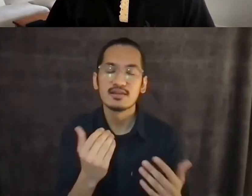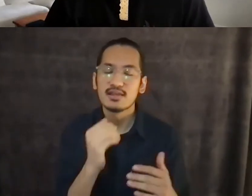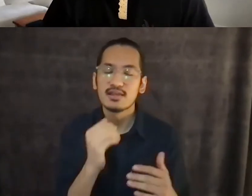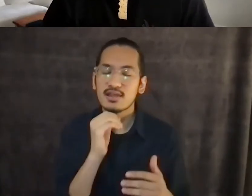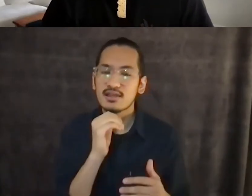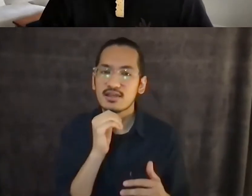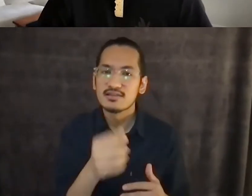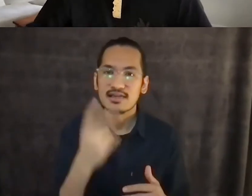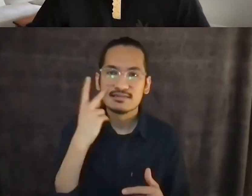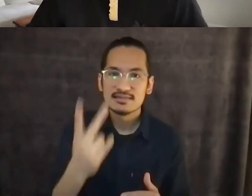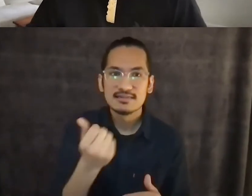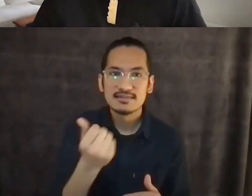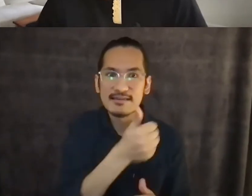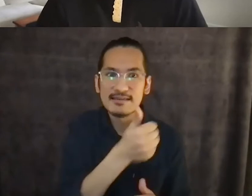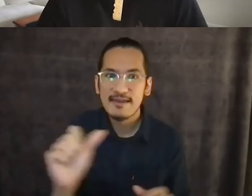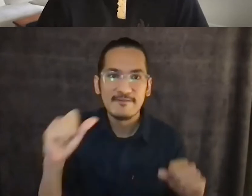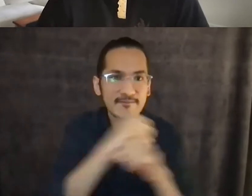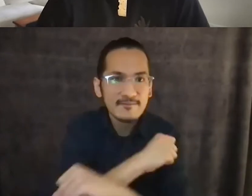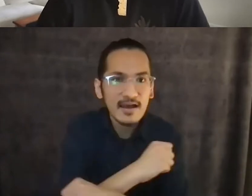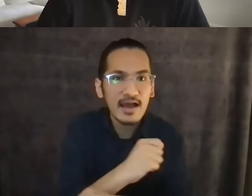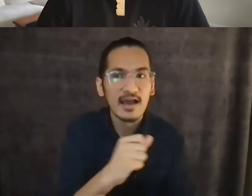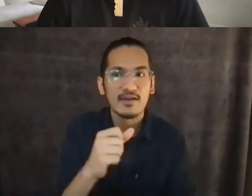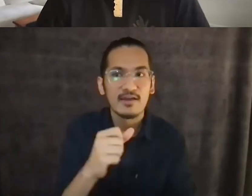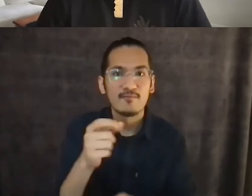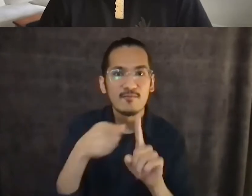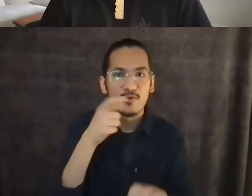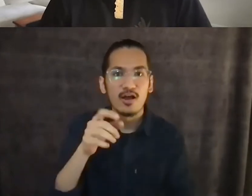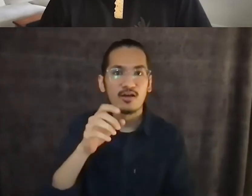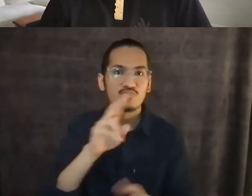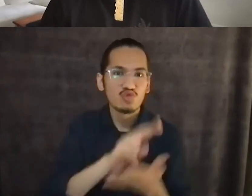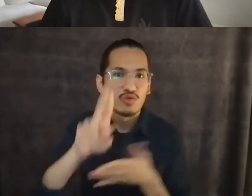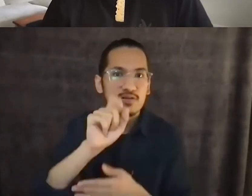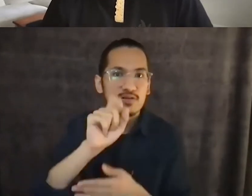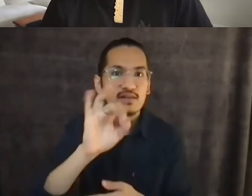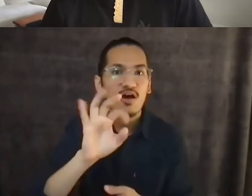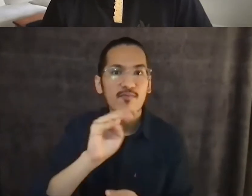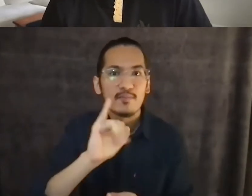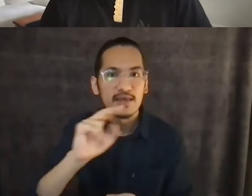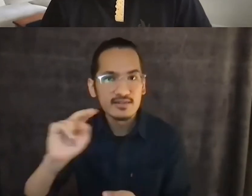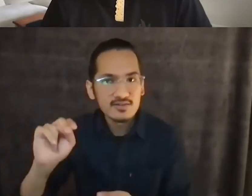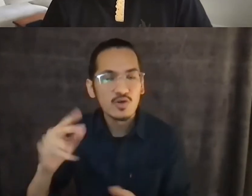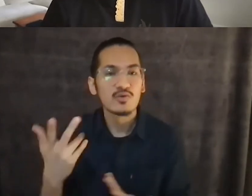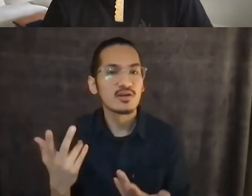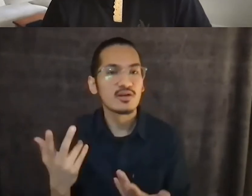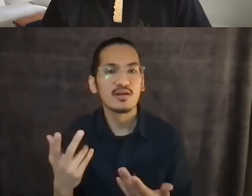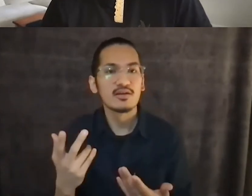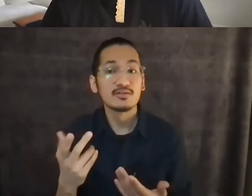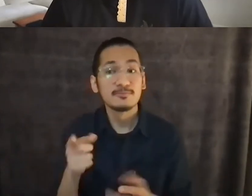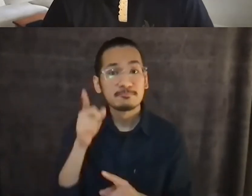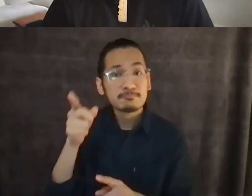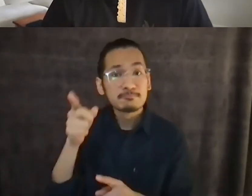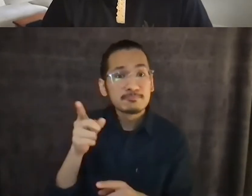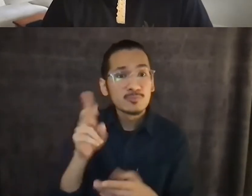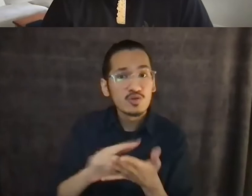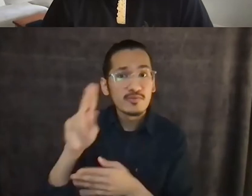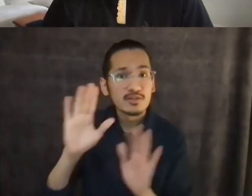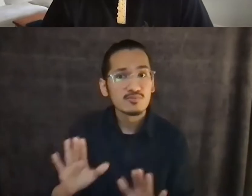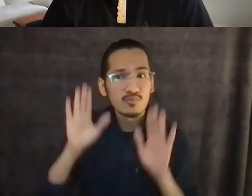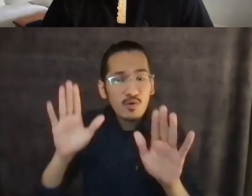Uh, the university of Minnesota was, uh, beyond wonderful. My acquisitions editor, Jason Weidman,